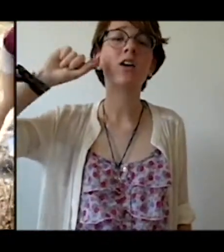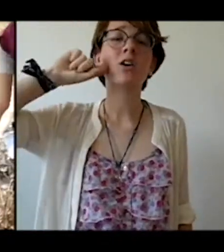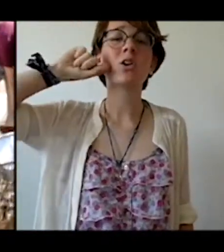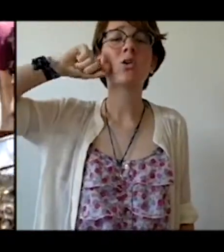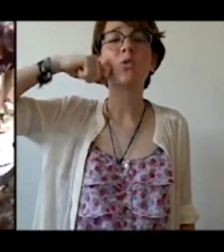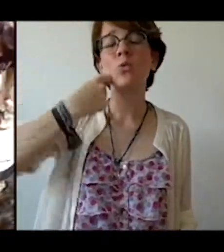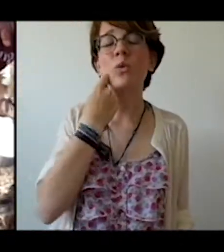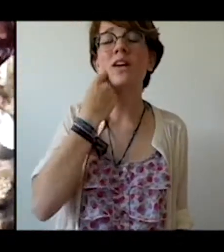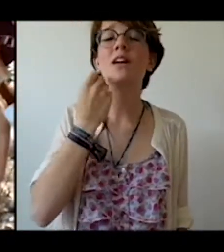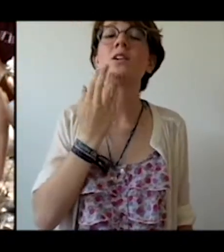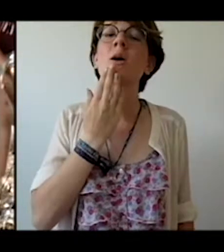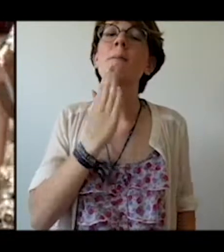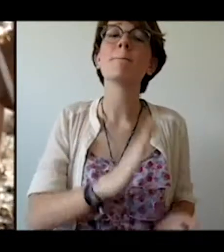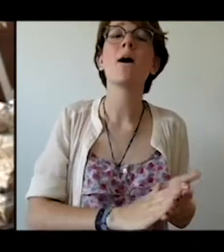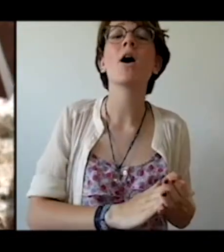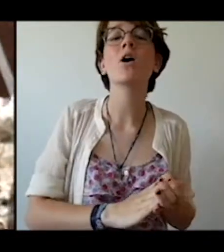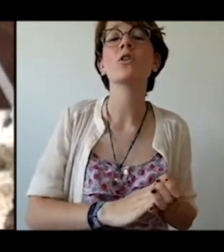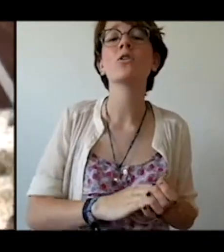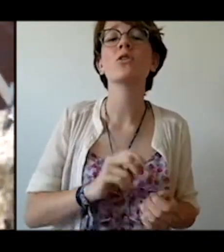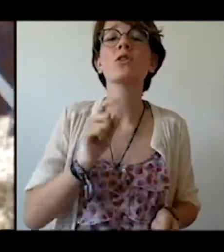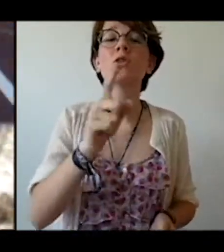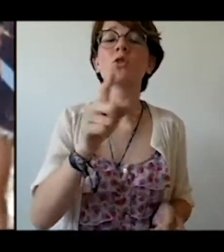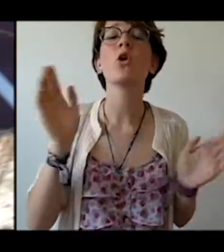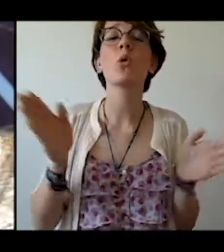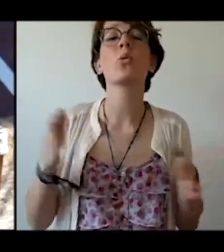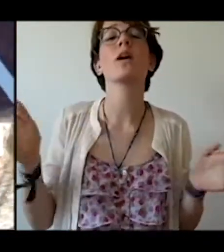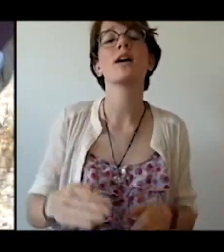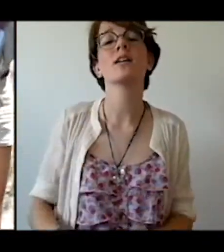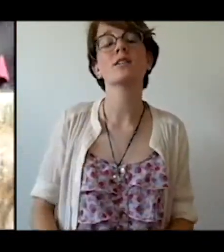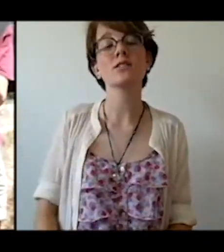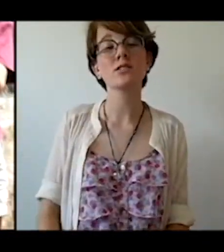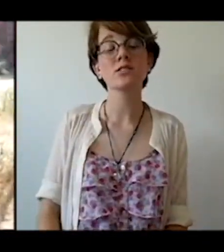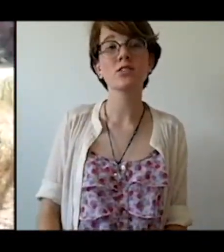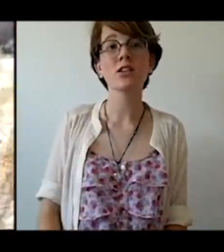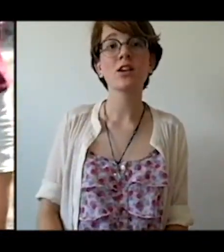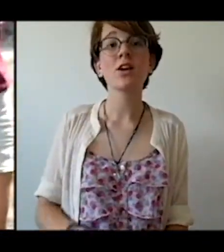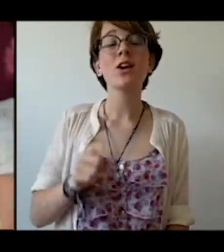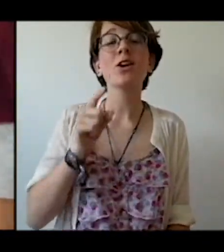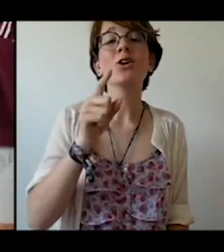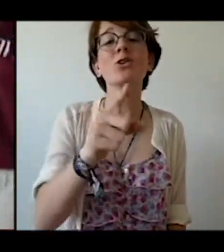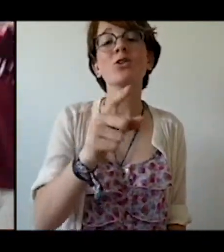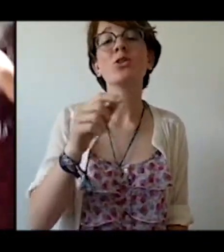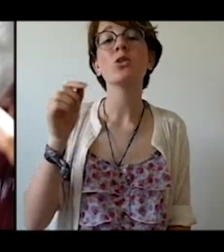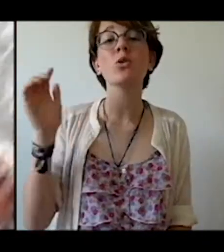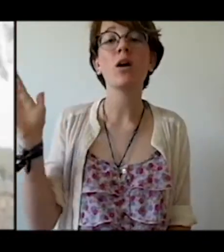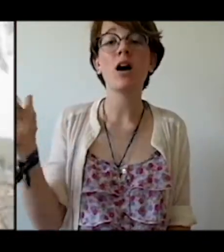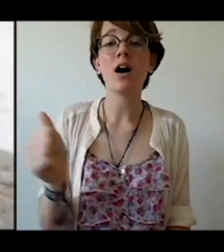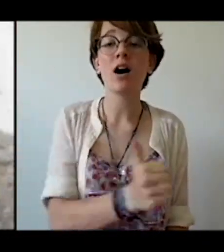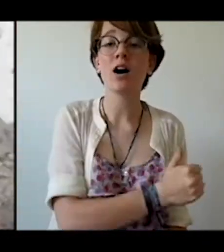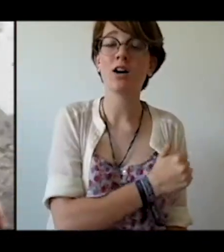will burn your wings And you are